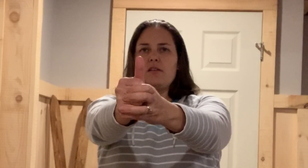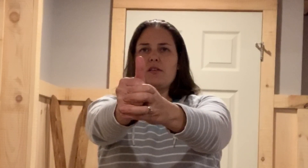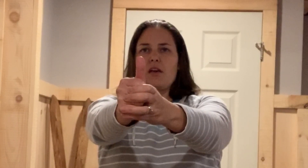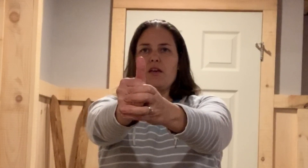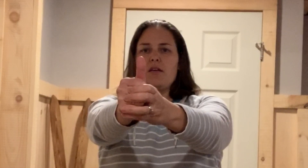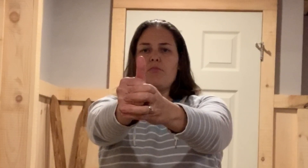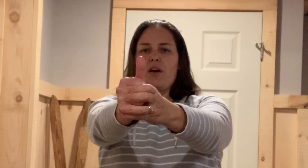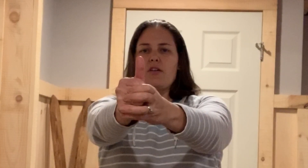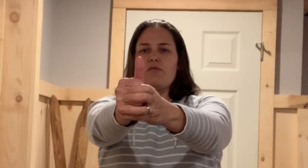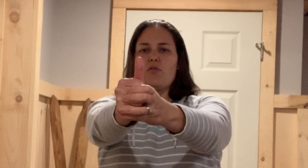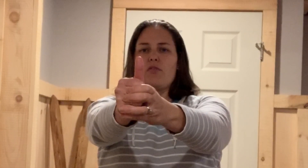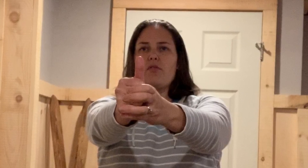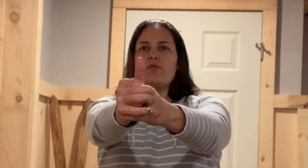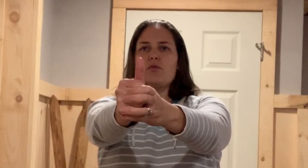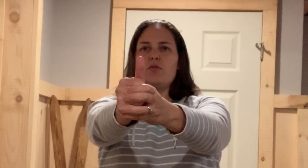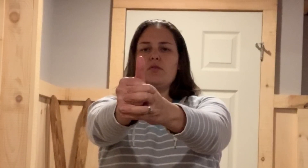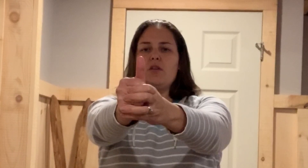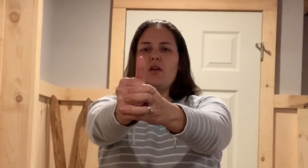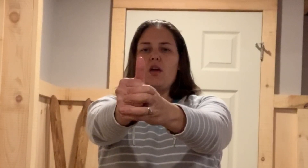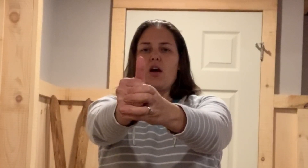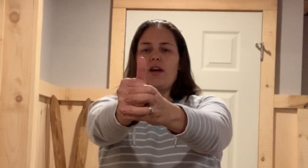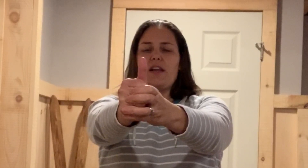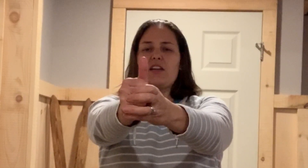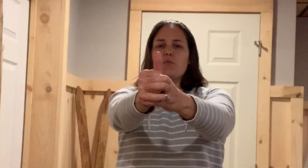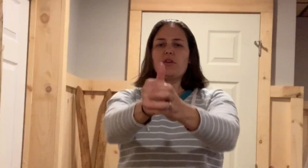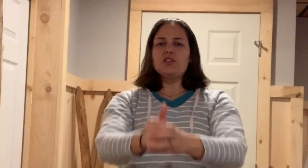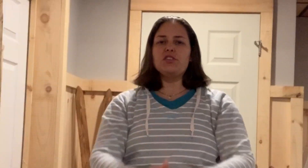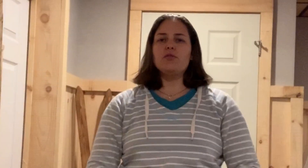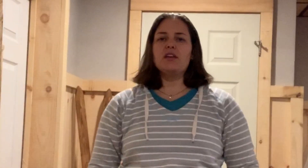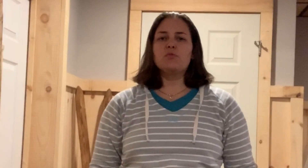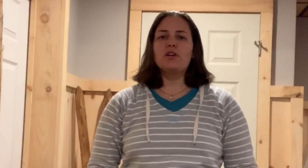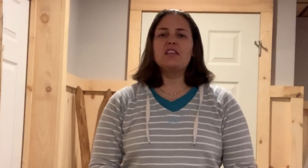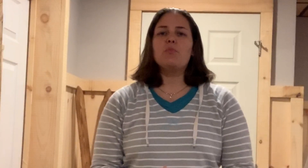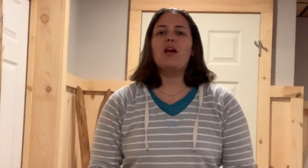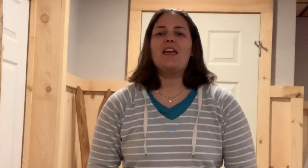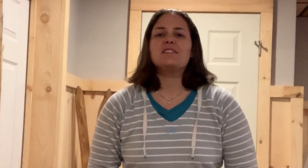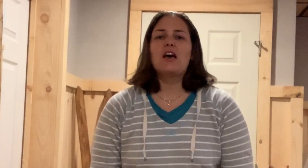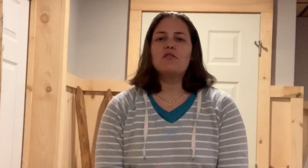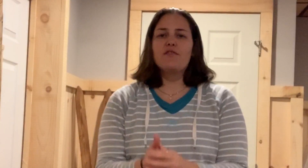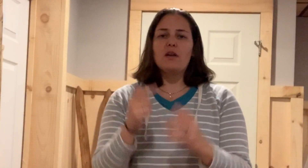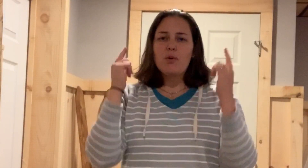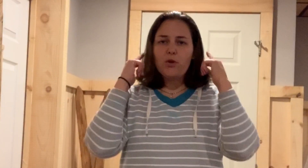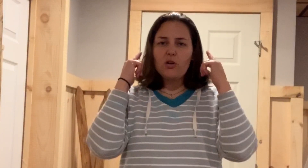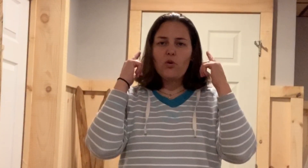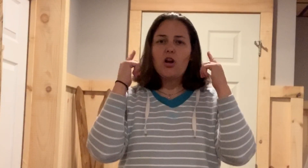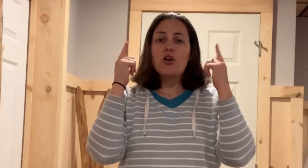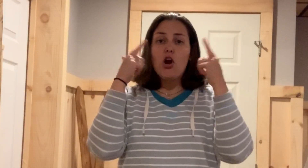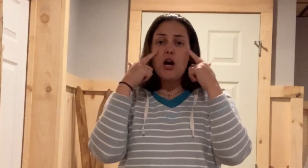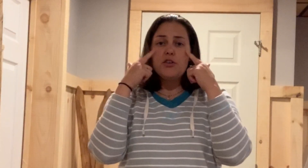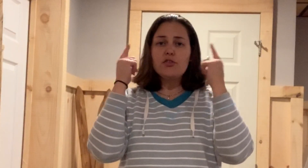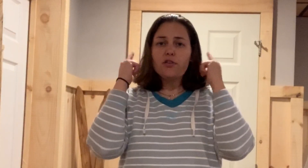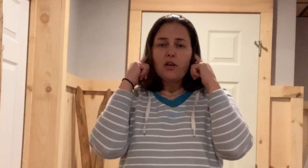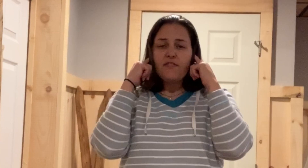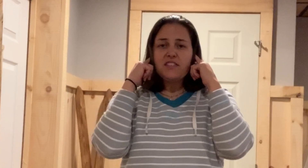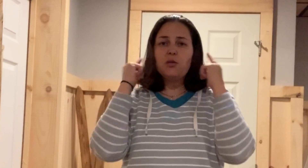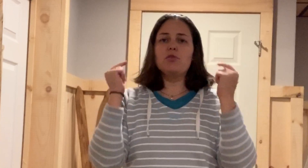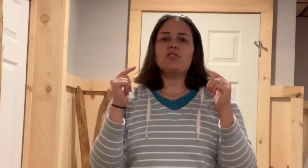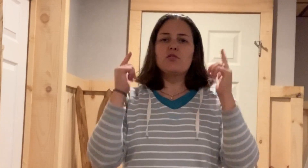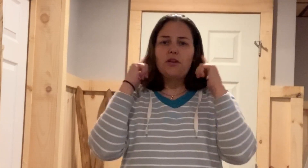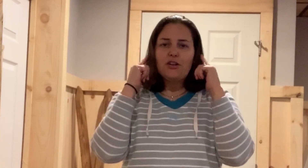Okay. Back and forth. Cool. All right. Next, what we're going to do is we're going to keep our hands out in front, but we're going to work on our ocular vestibular, so our inner